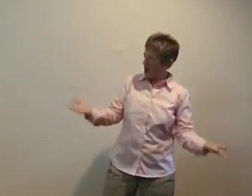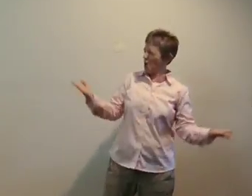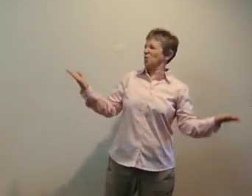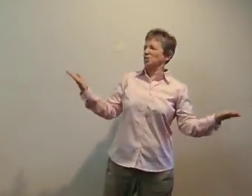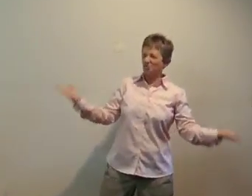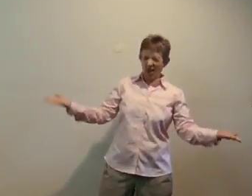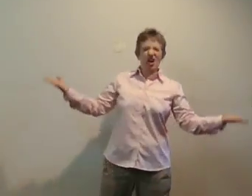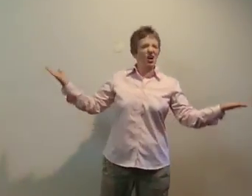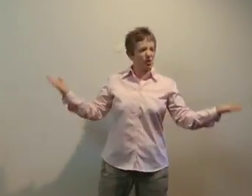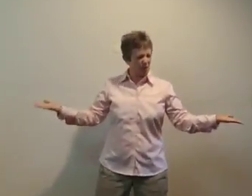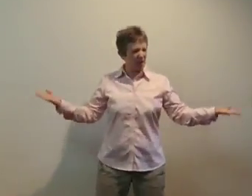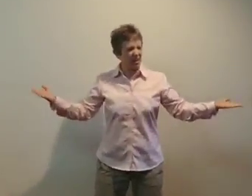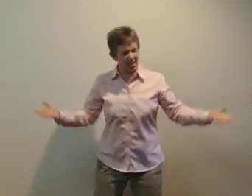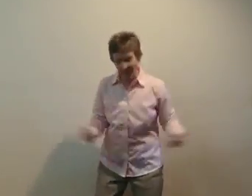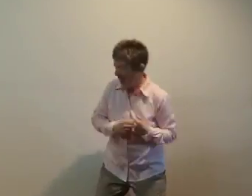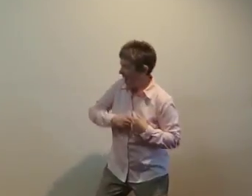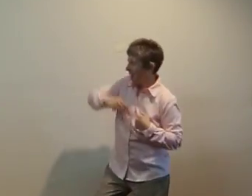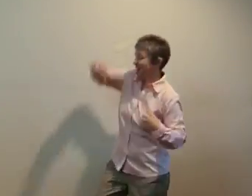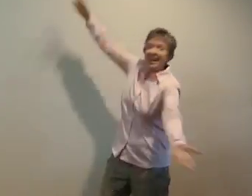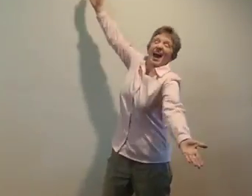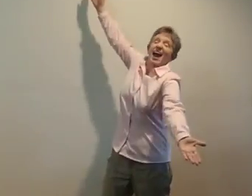most fun we've had yet.